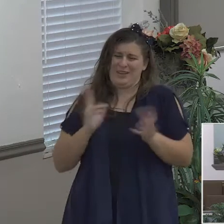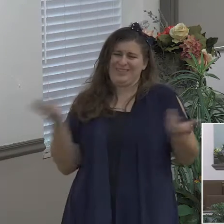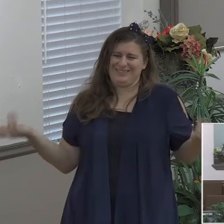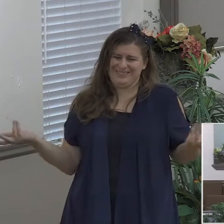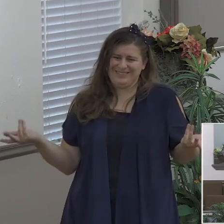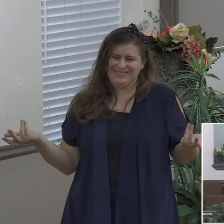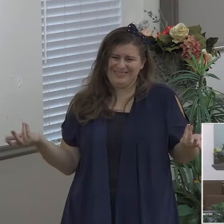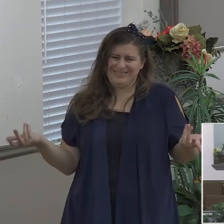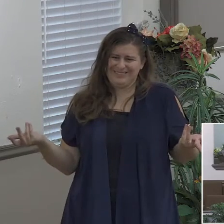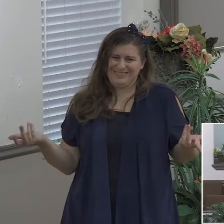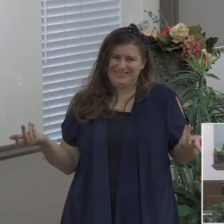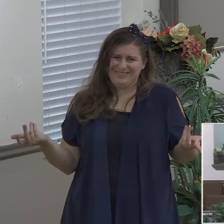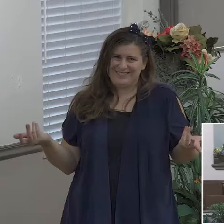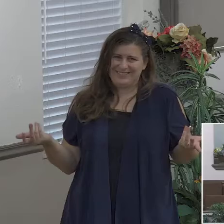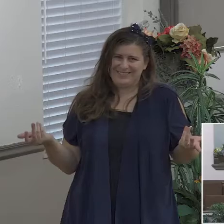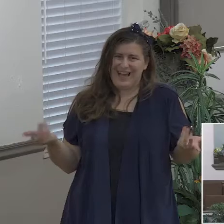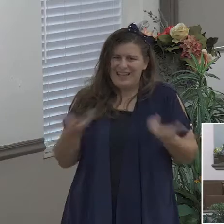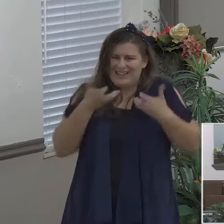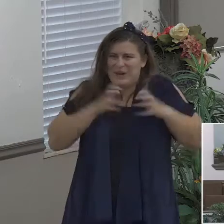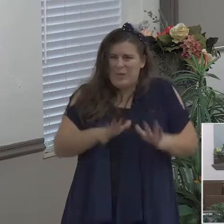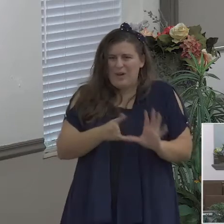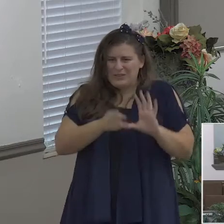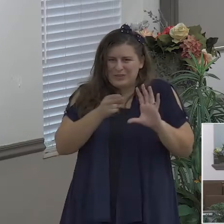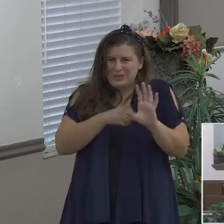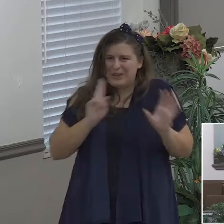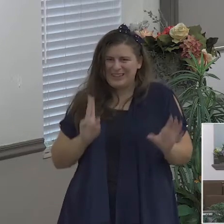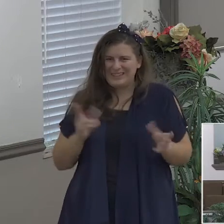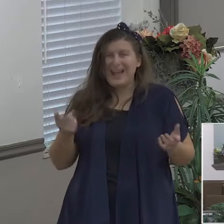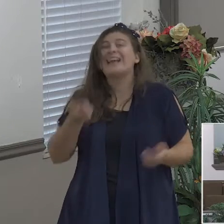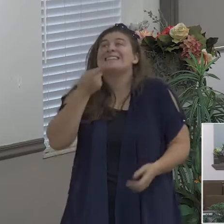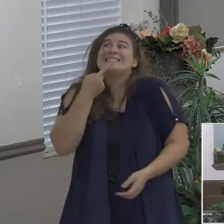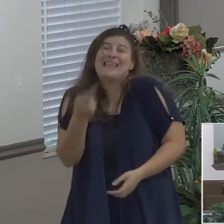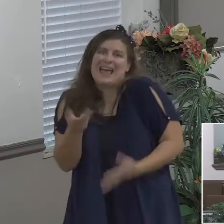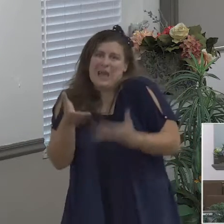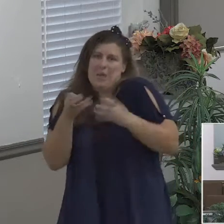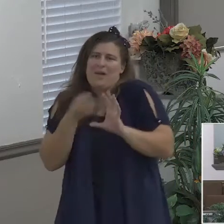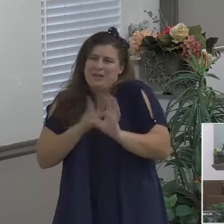because a hundred times I was playing games